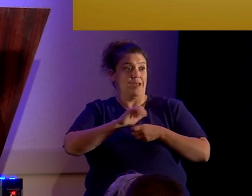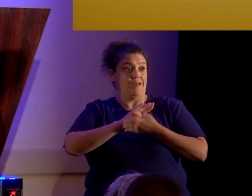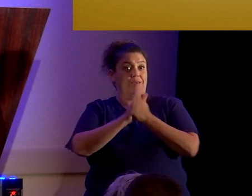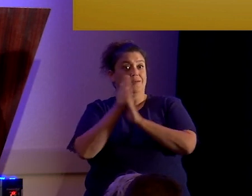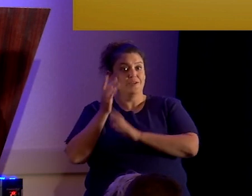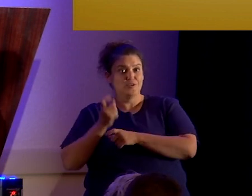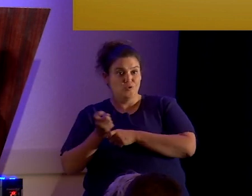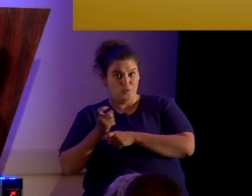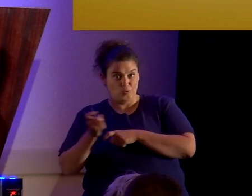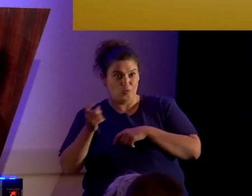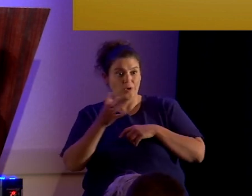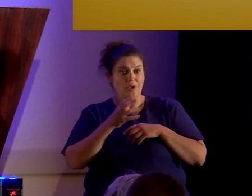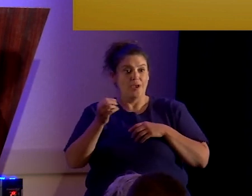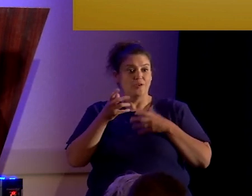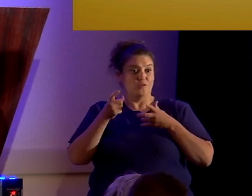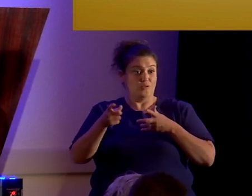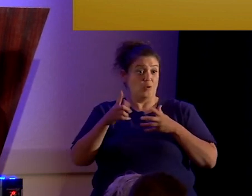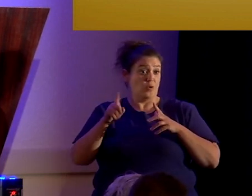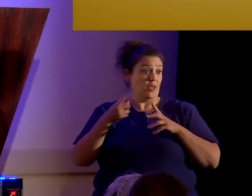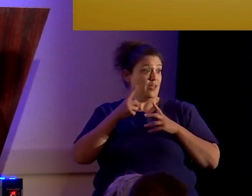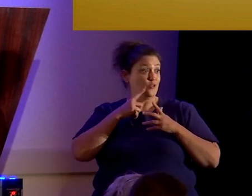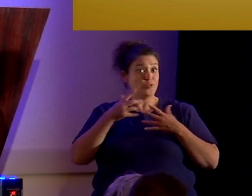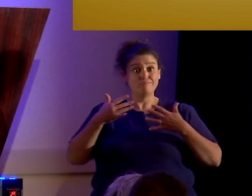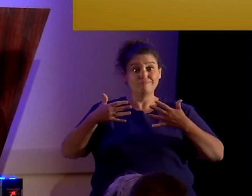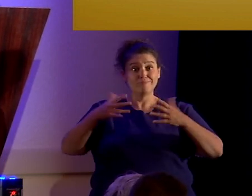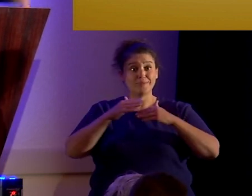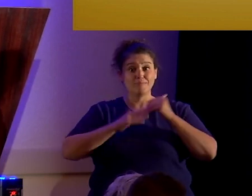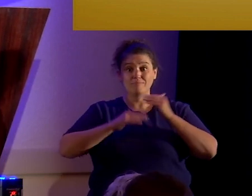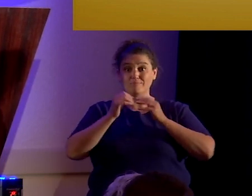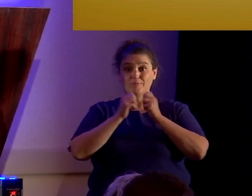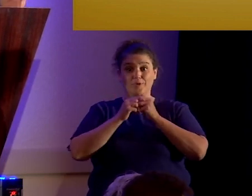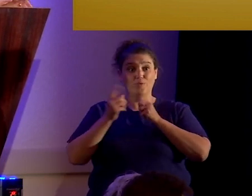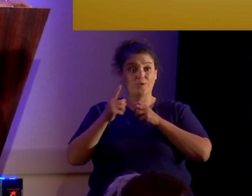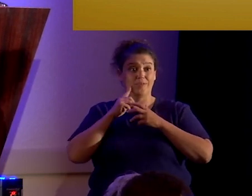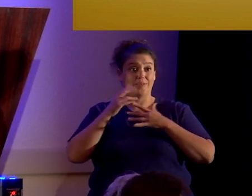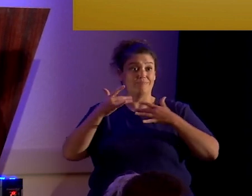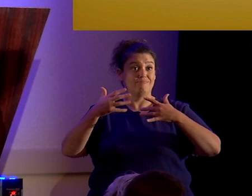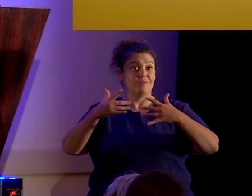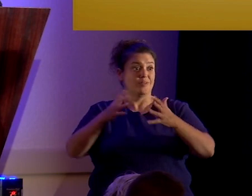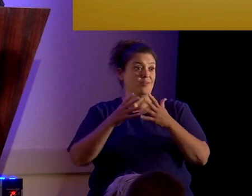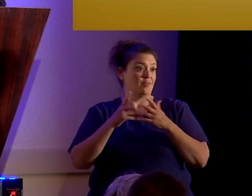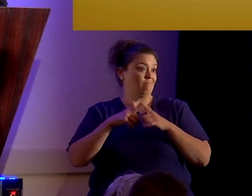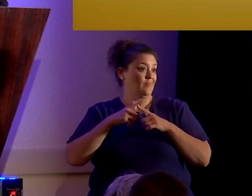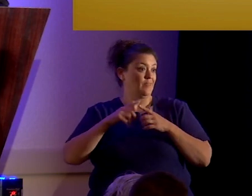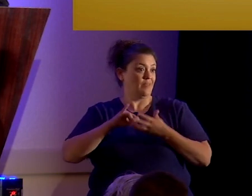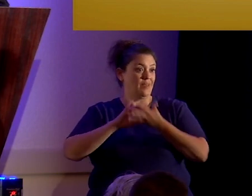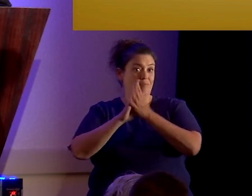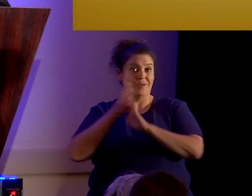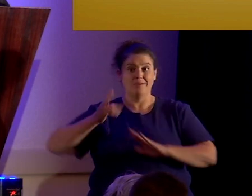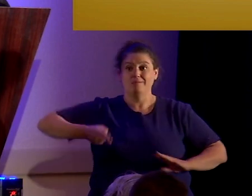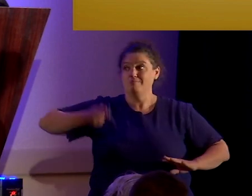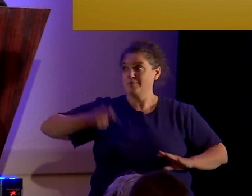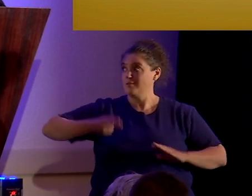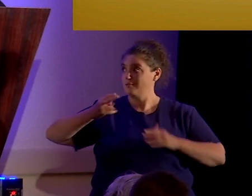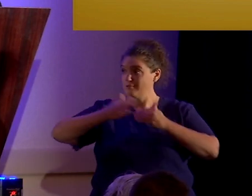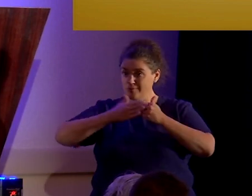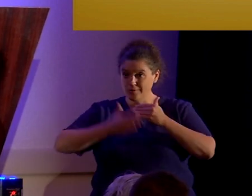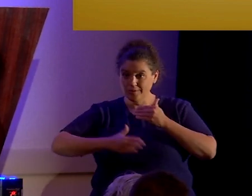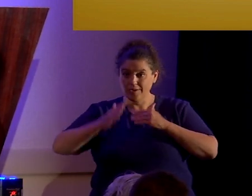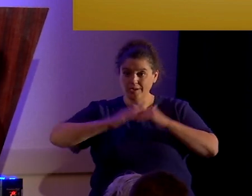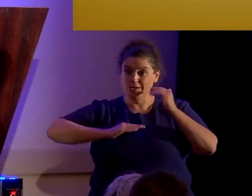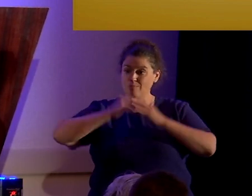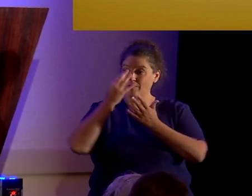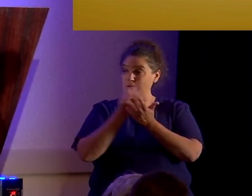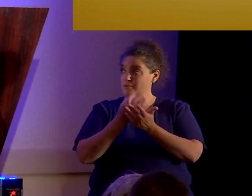And so, uh, he then just built upon it. And the rest is history and an enormous financial empire.